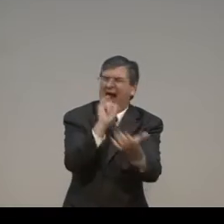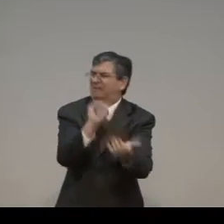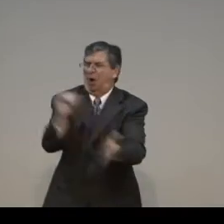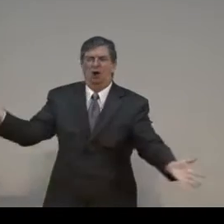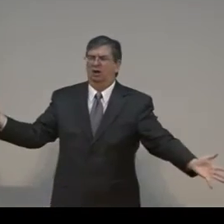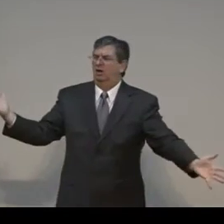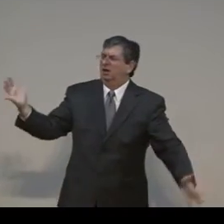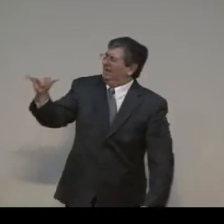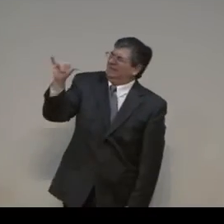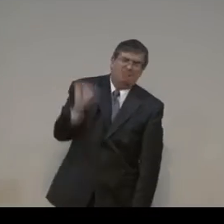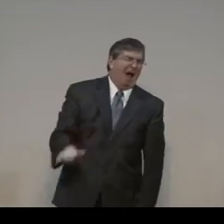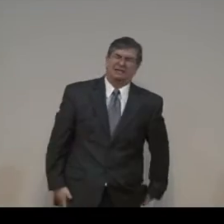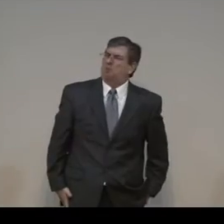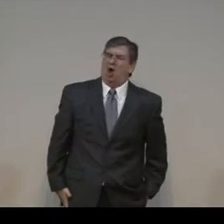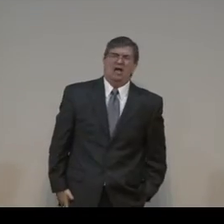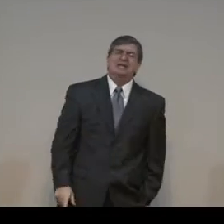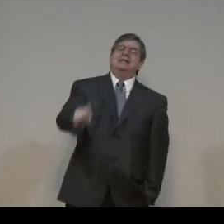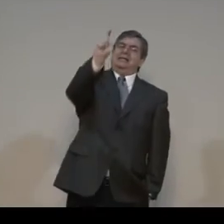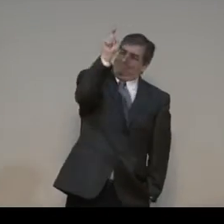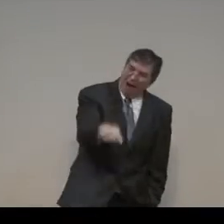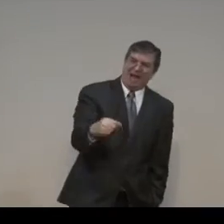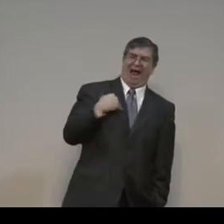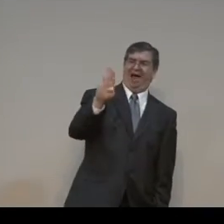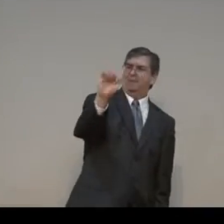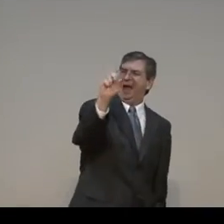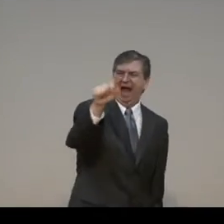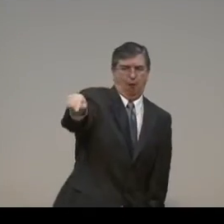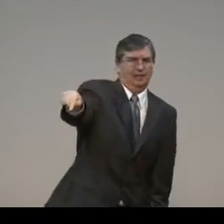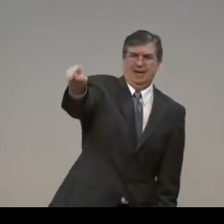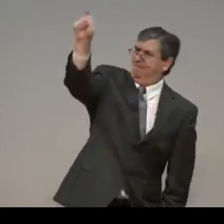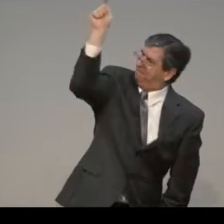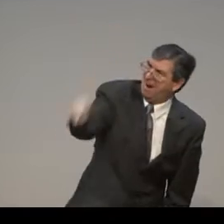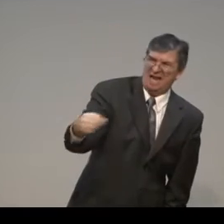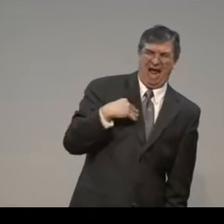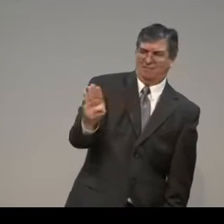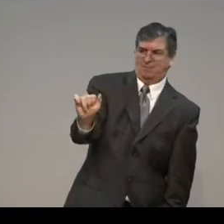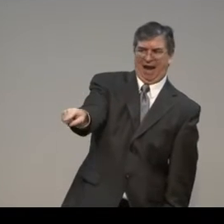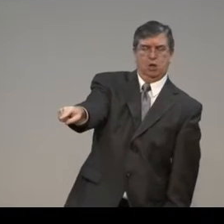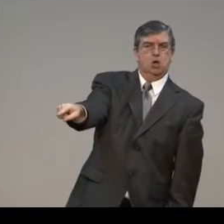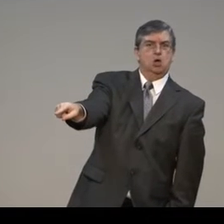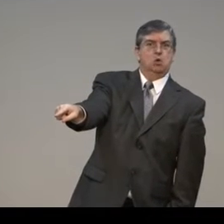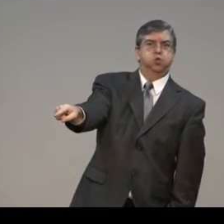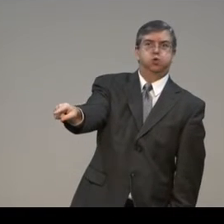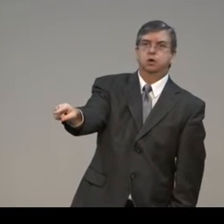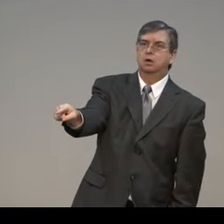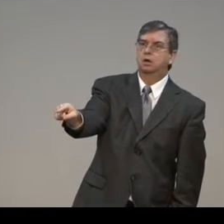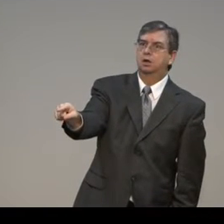It's possible. There's no way it can have a battery. You must have a battery. You gotta have it.